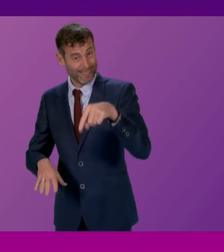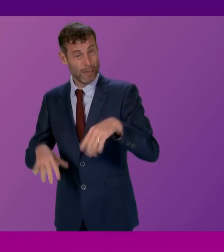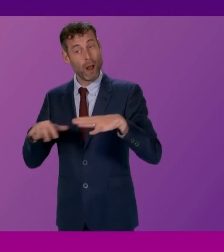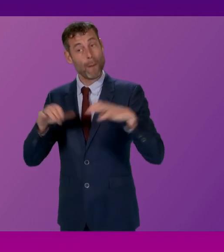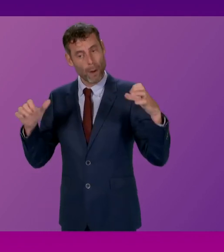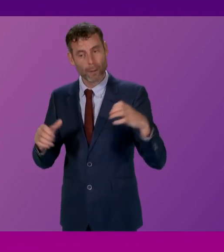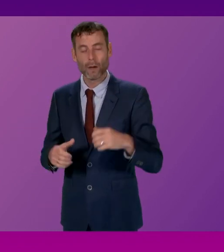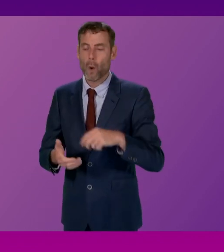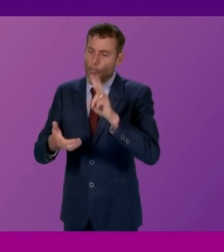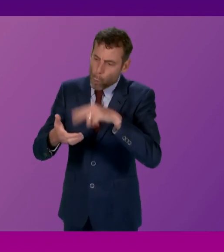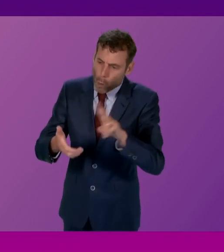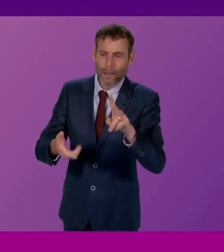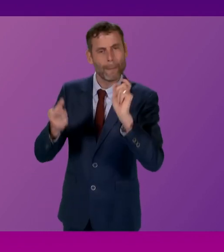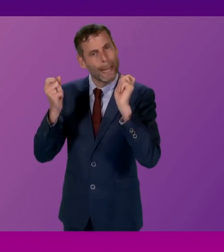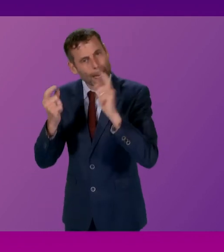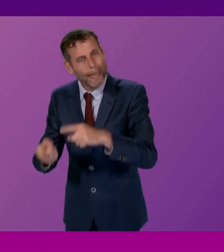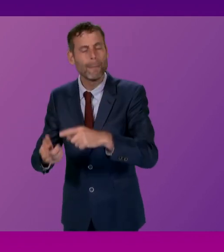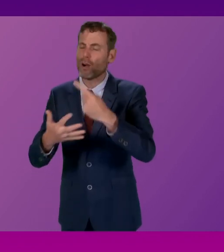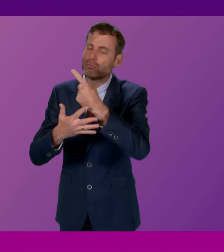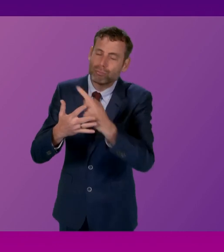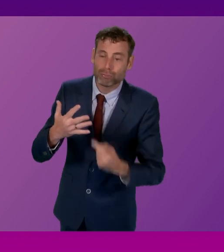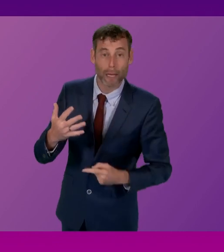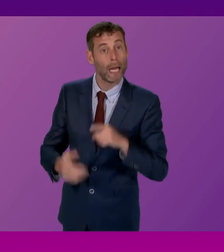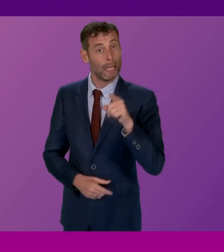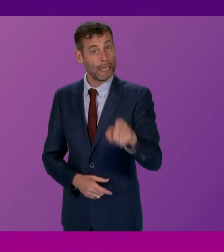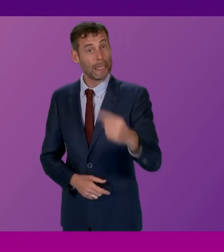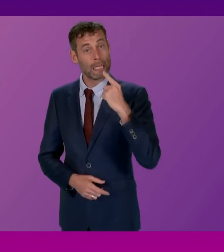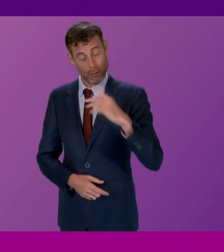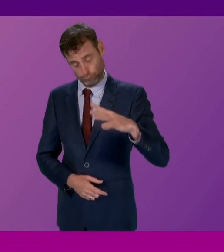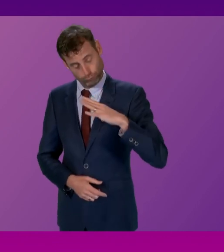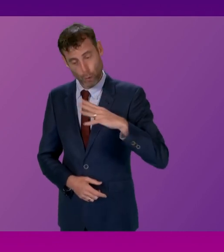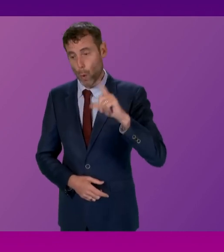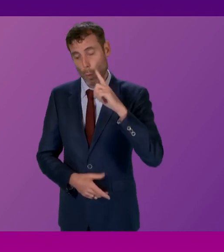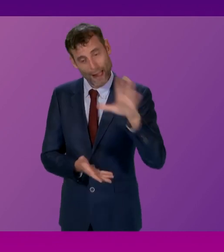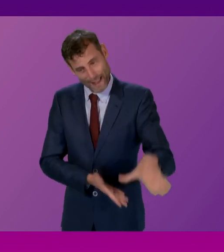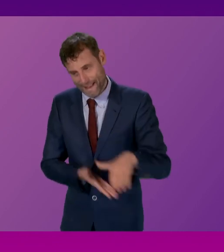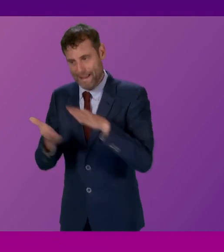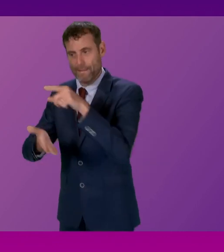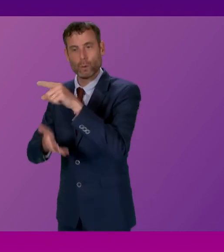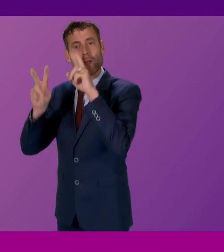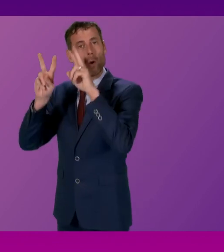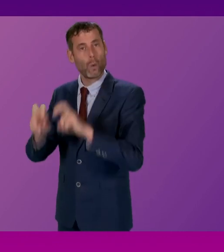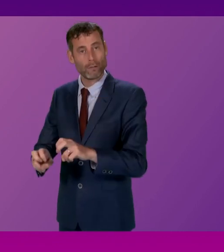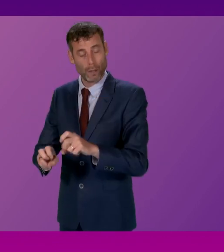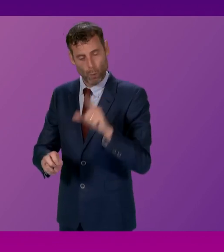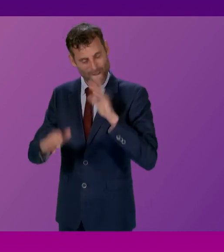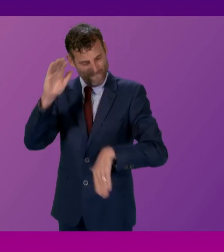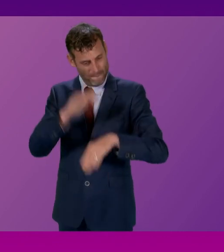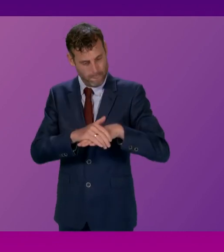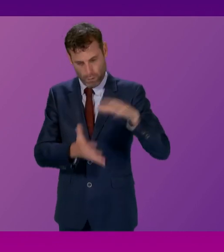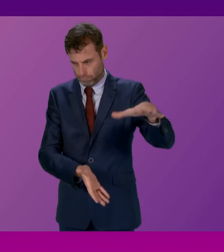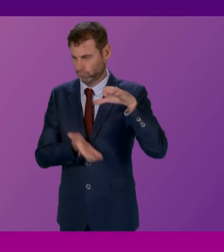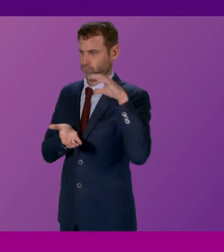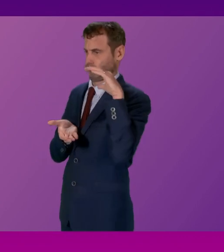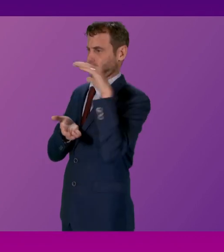will absolutely be handed over to the COVID inquiries and handed over to them in full. The